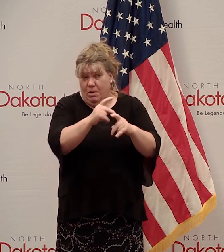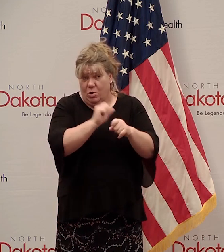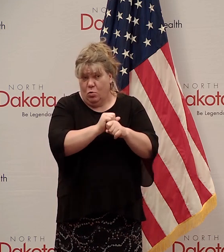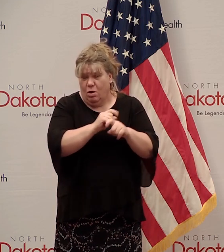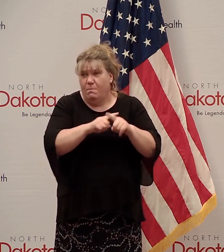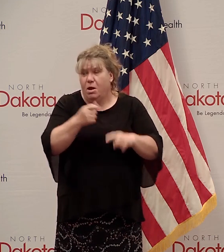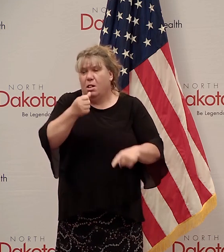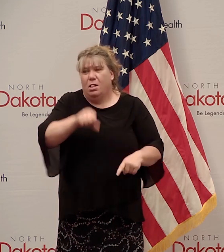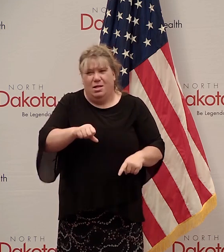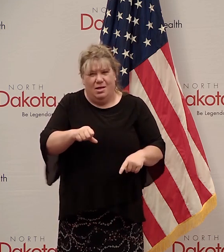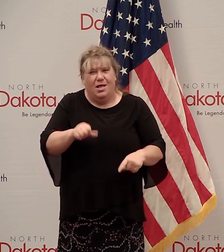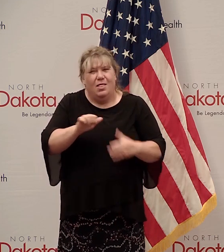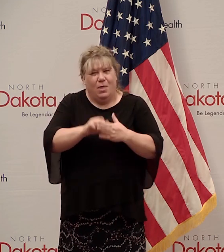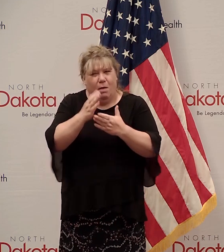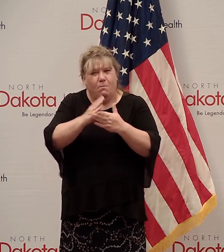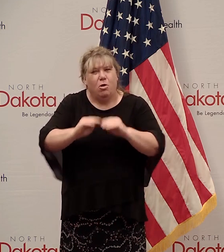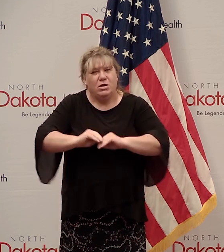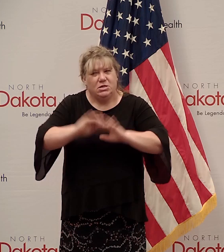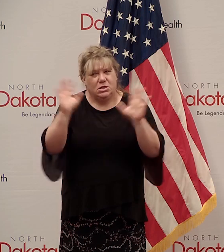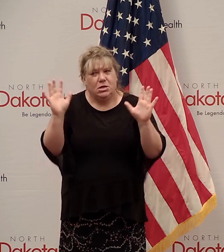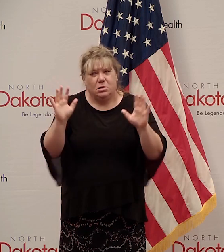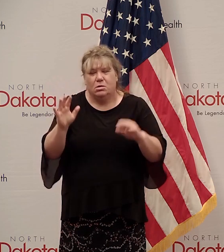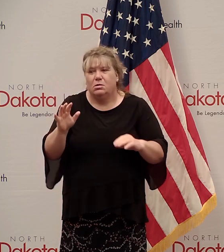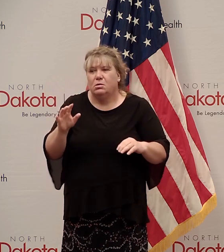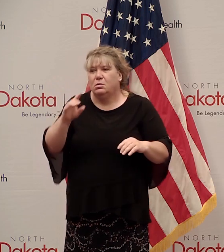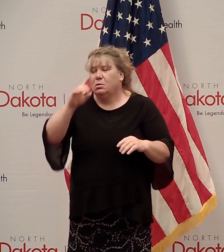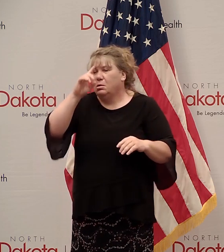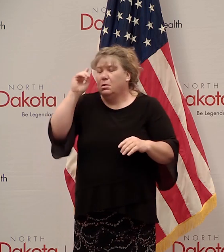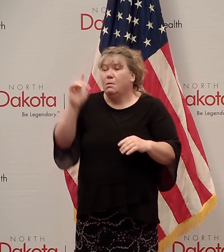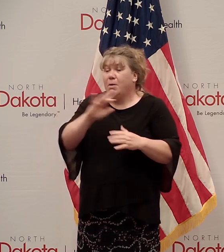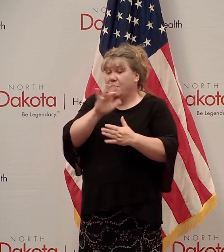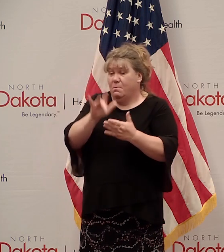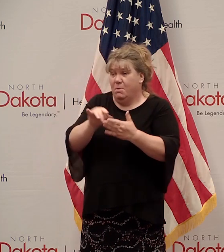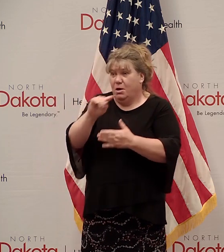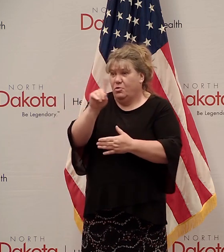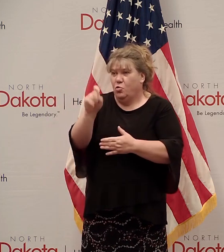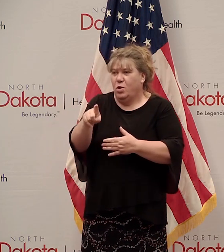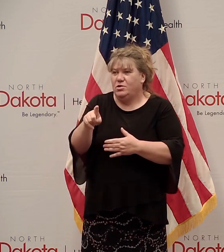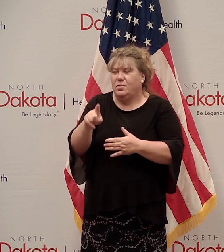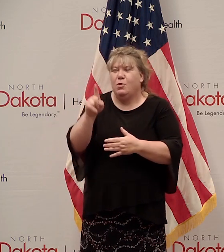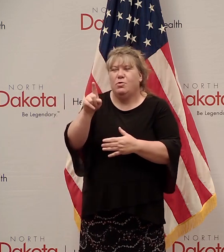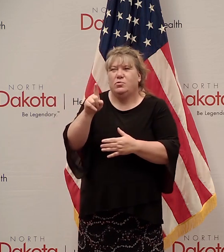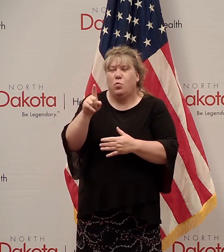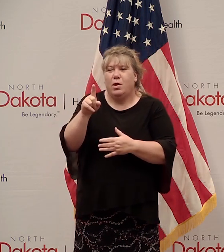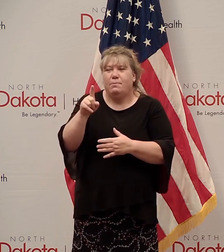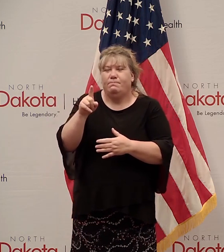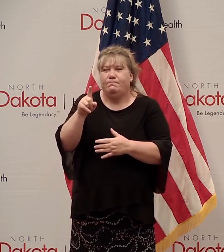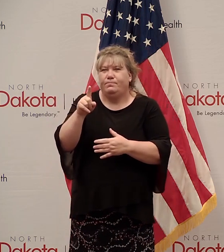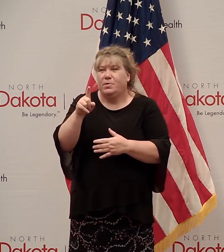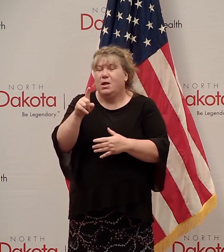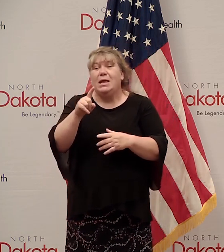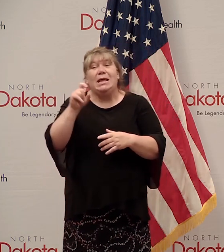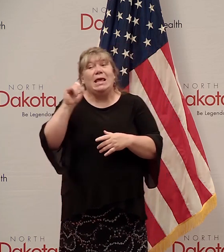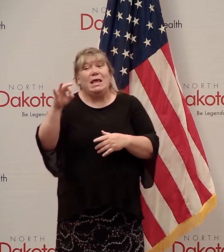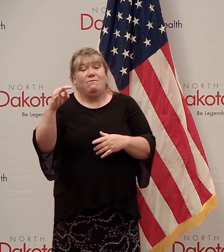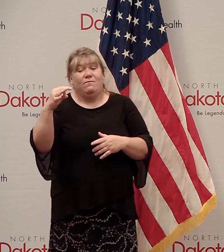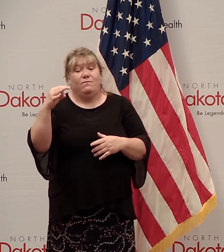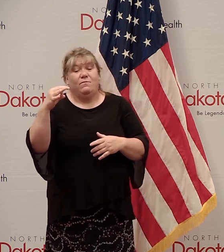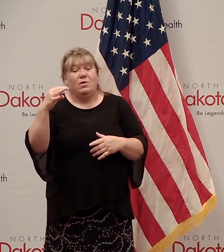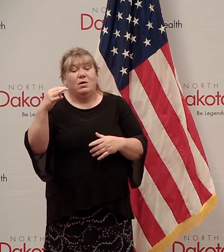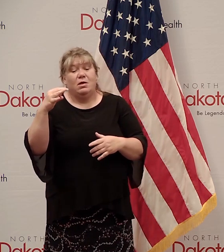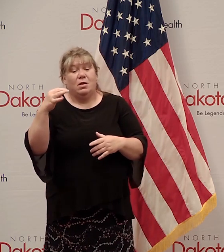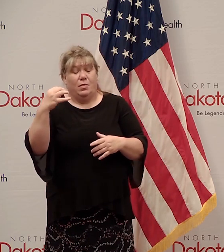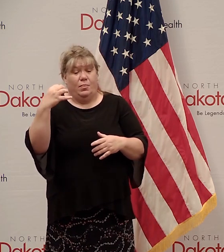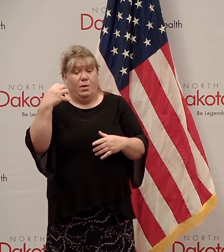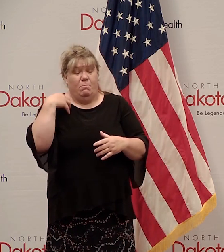So I know that part is very clear. But in the middle of that question, there was a nuance about if the employer is giving you a